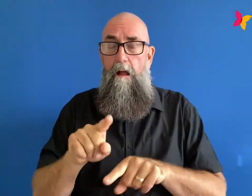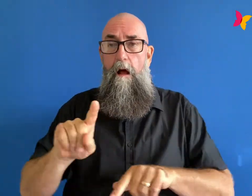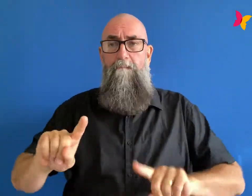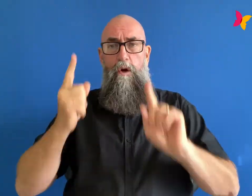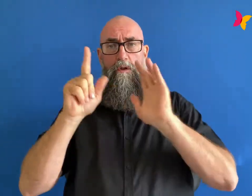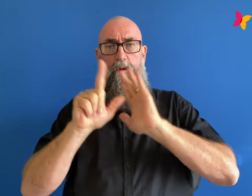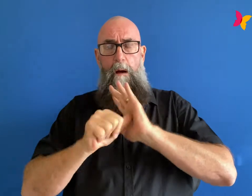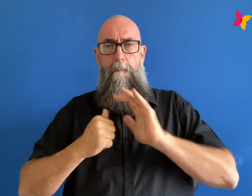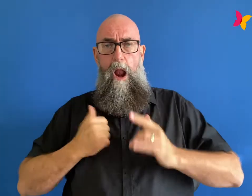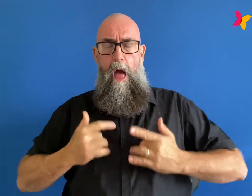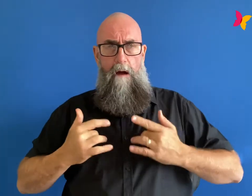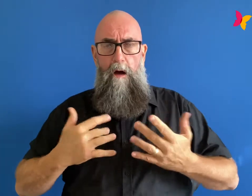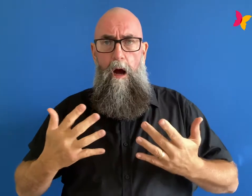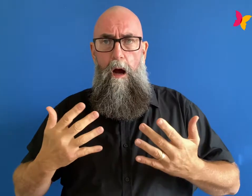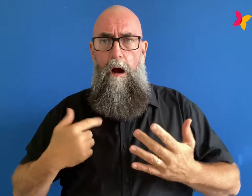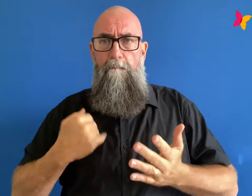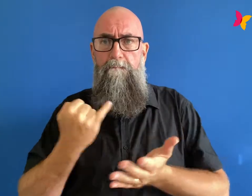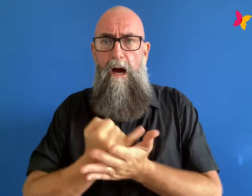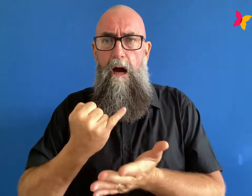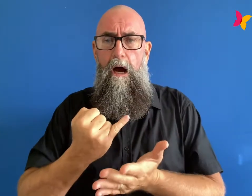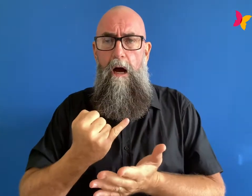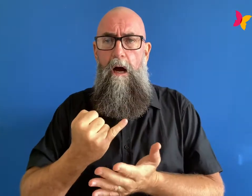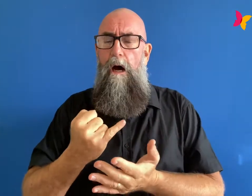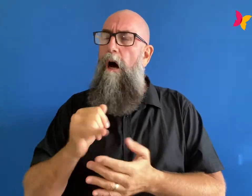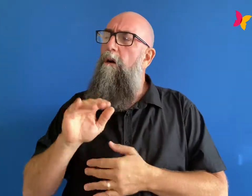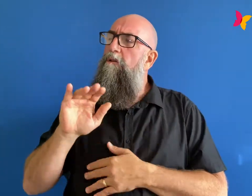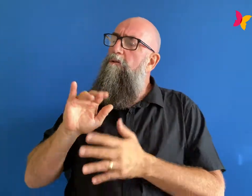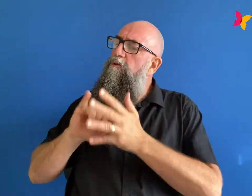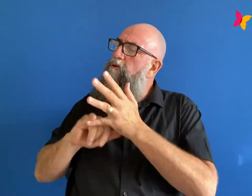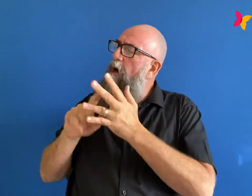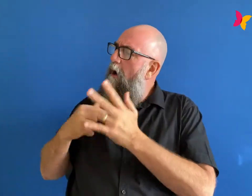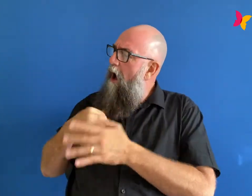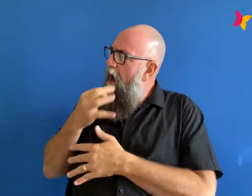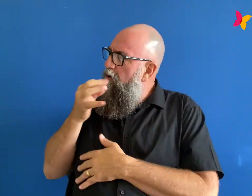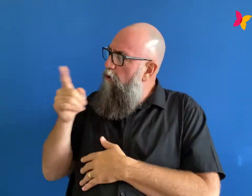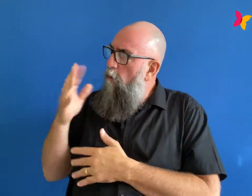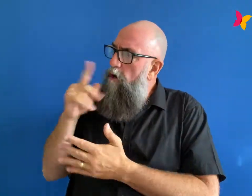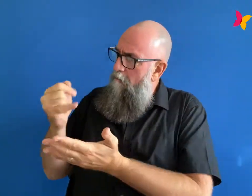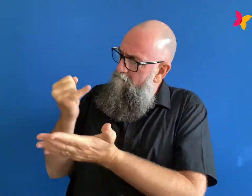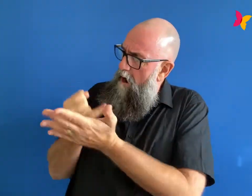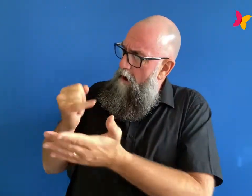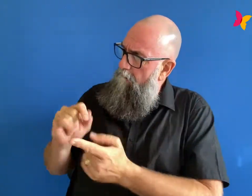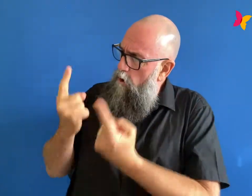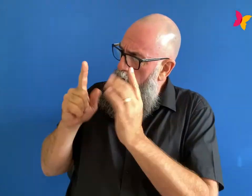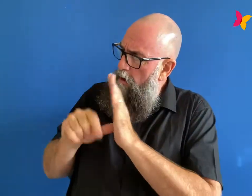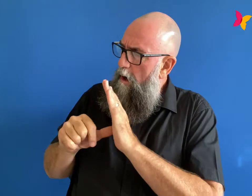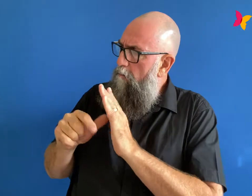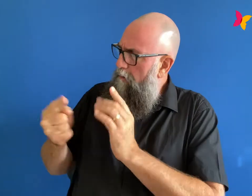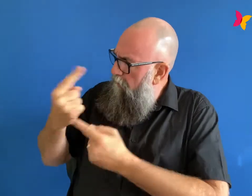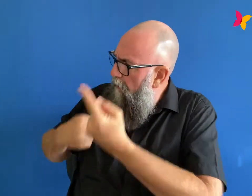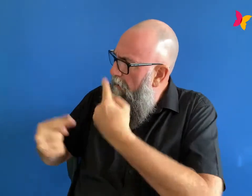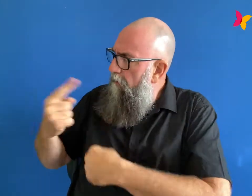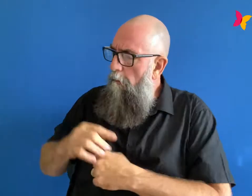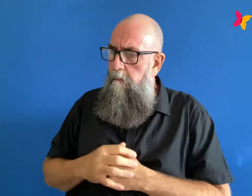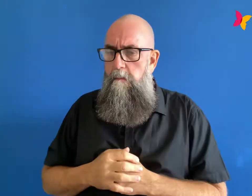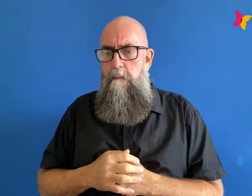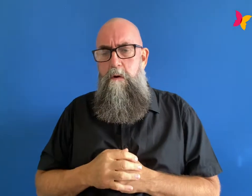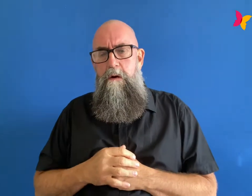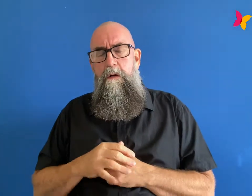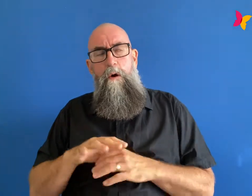take me back that moment when did you discover that you didn't get in oh it's that like real public shaming of you